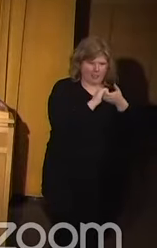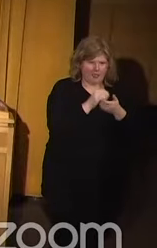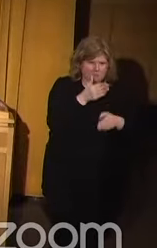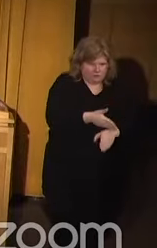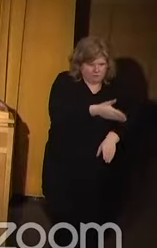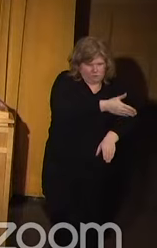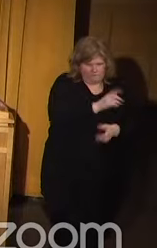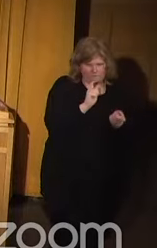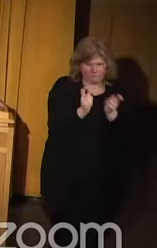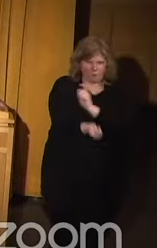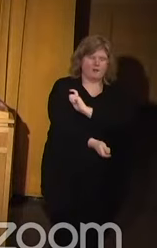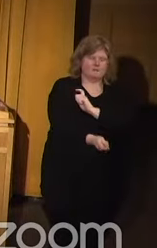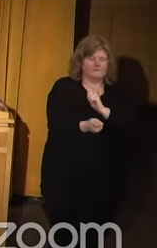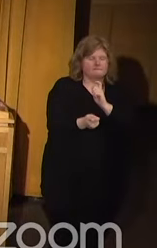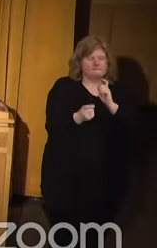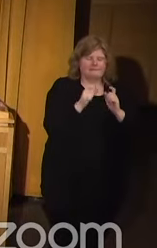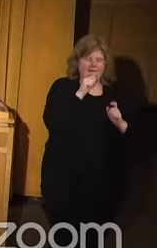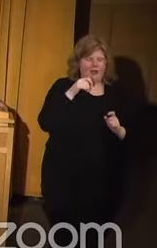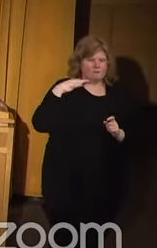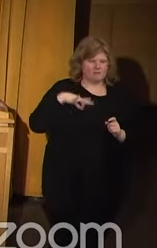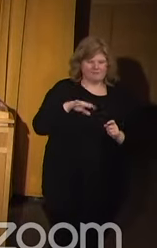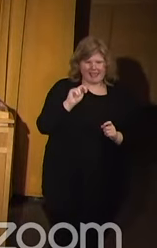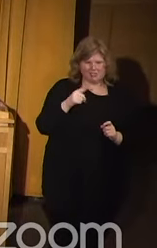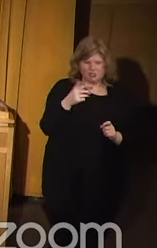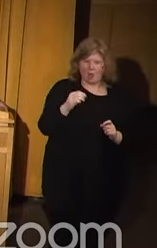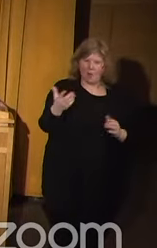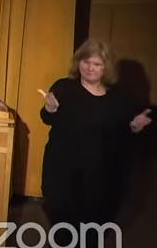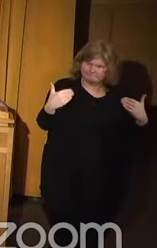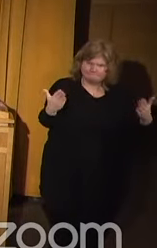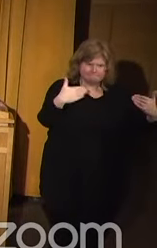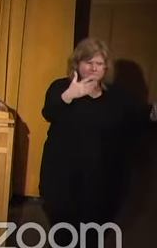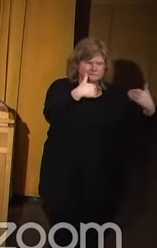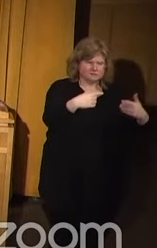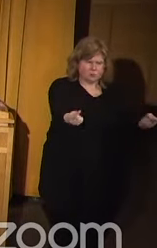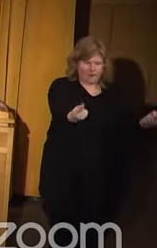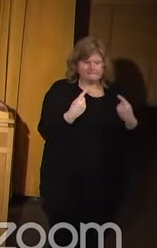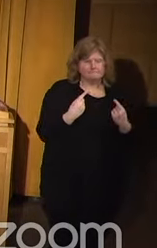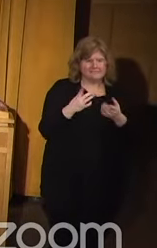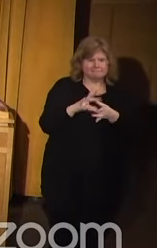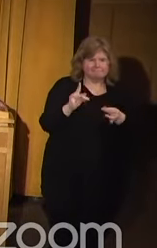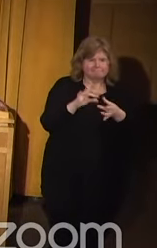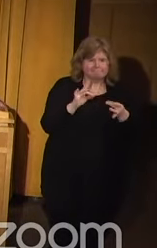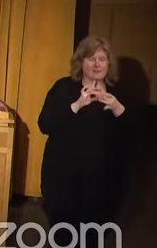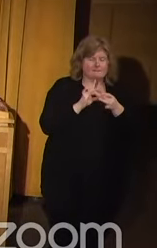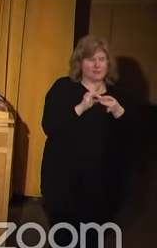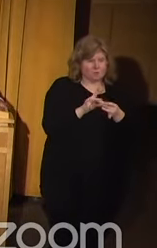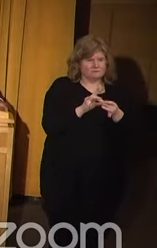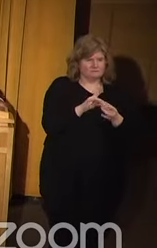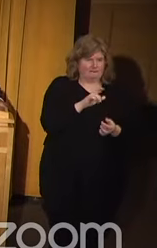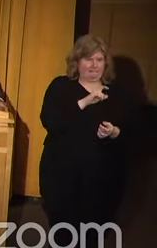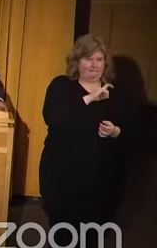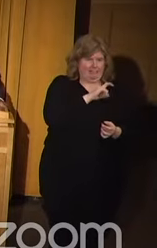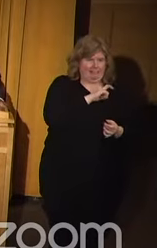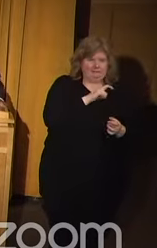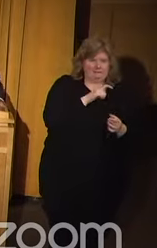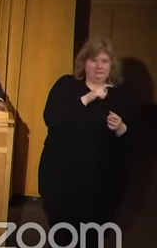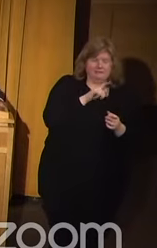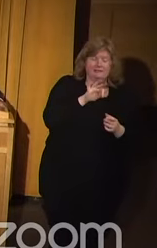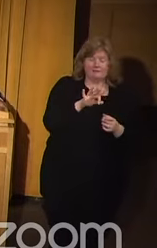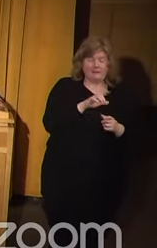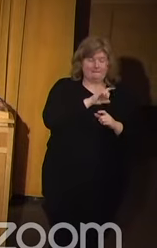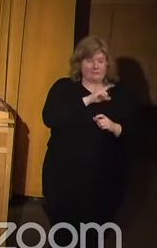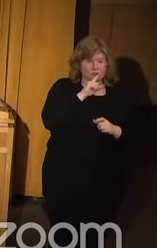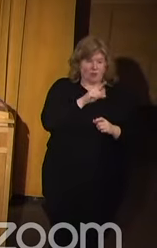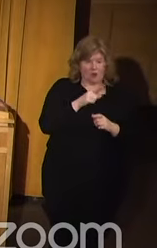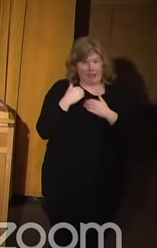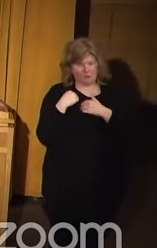non-profits, NGOs, to come and speak about the issues of policing. Because we believe at the end of the day, police are accountable to the